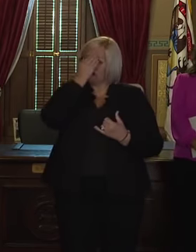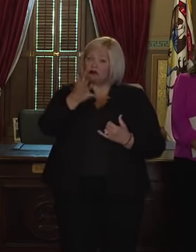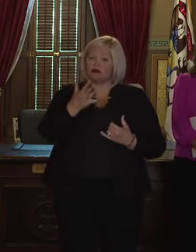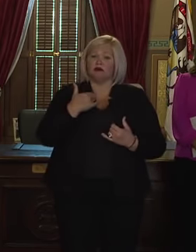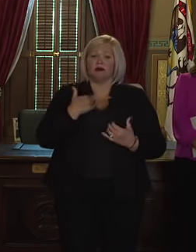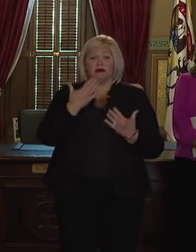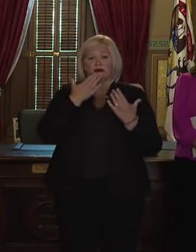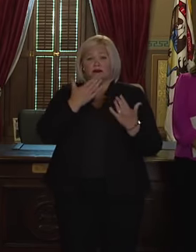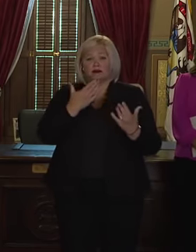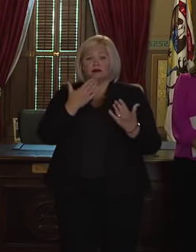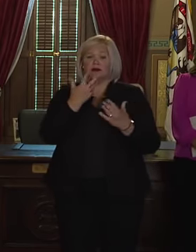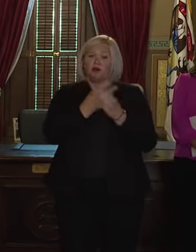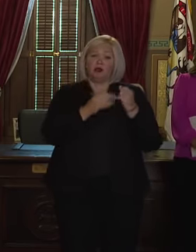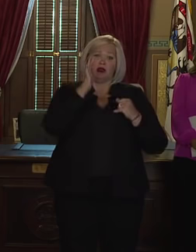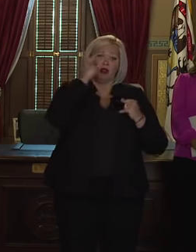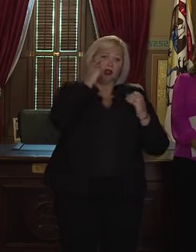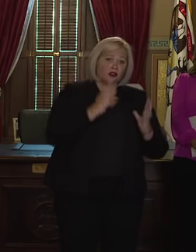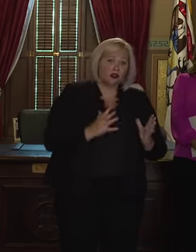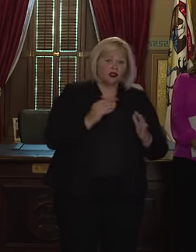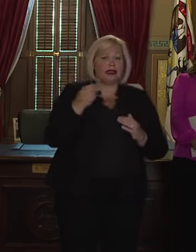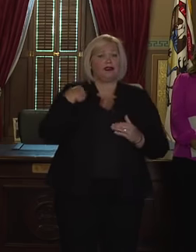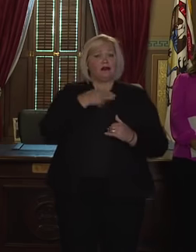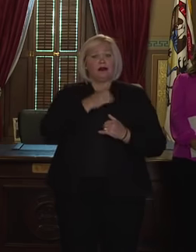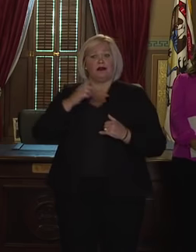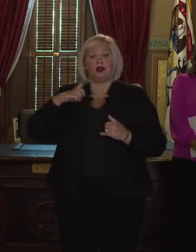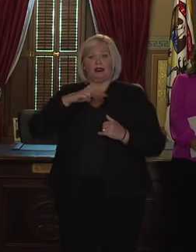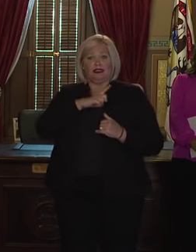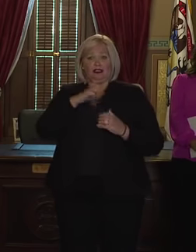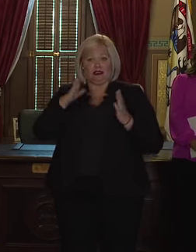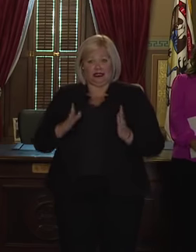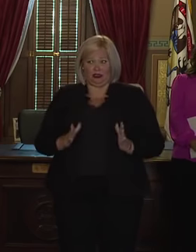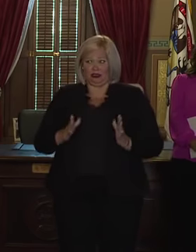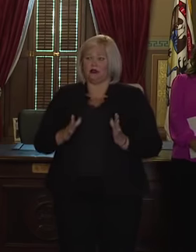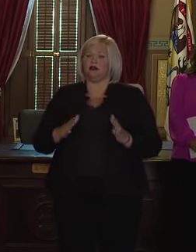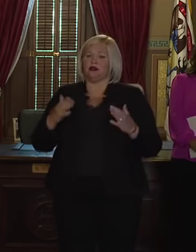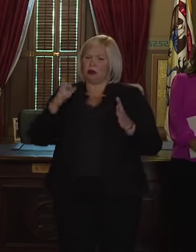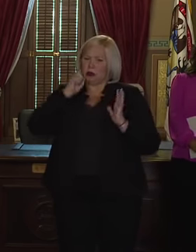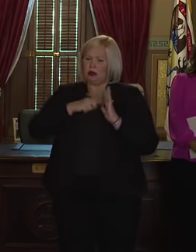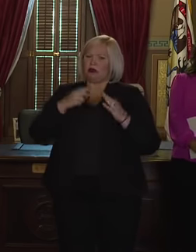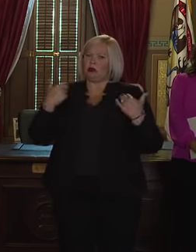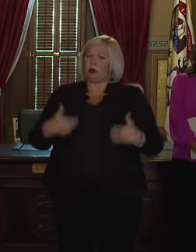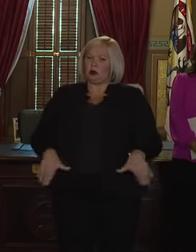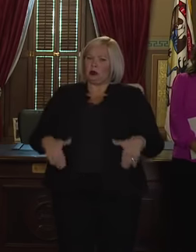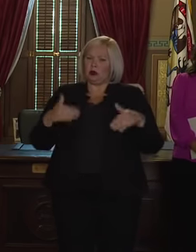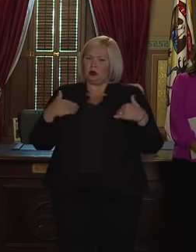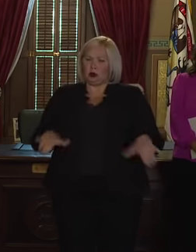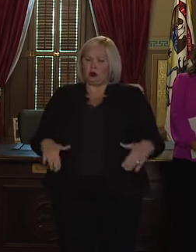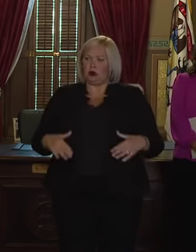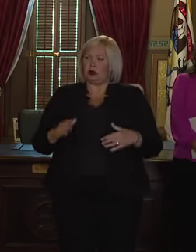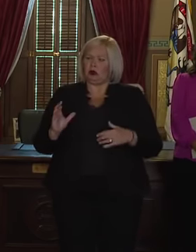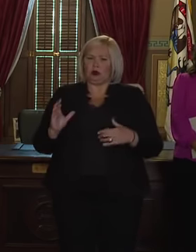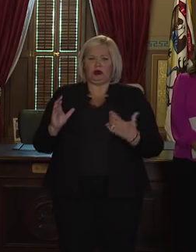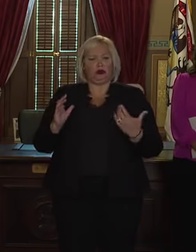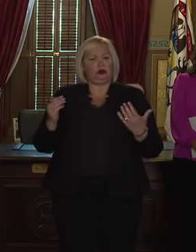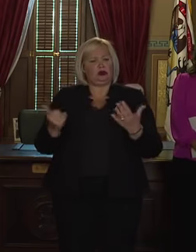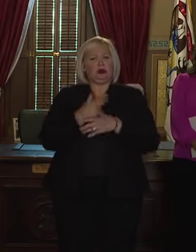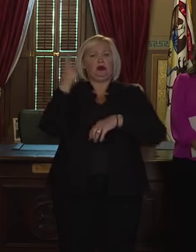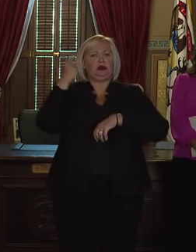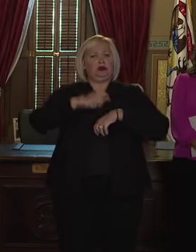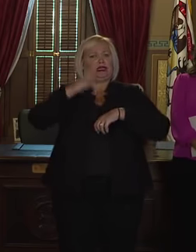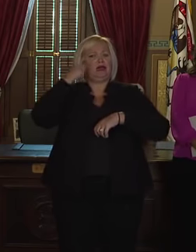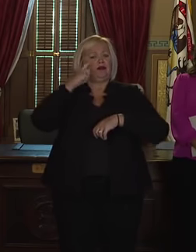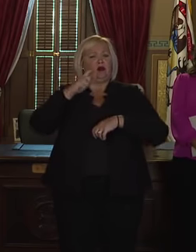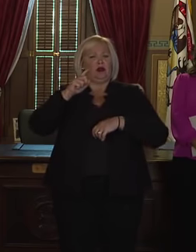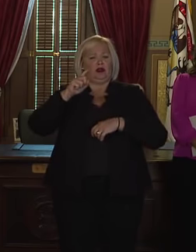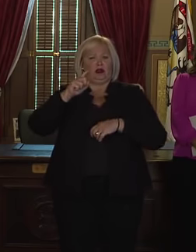gratitude to both the governor and the members of our legislature who are recognizing that it is truly a new day for democracy in Michigan. These